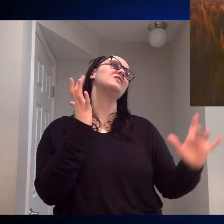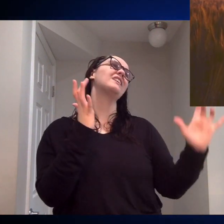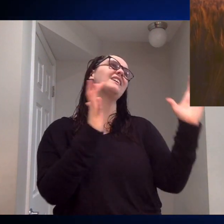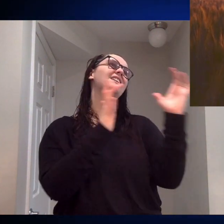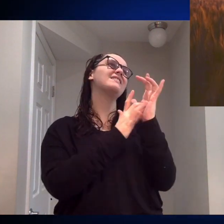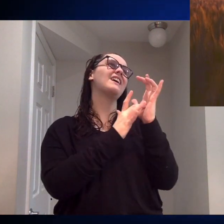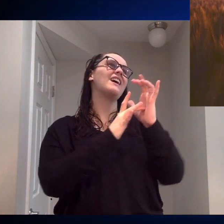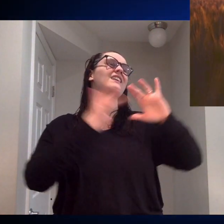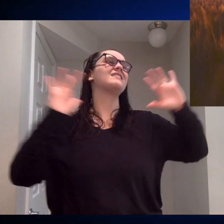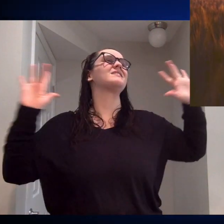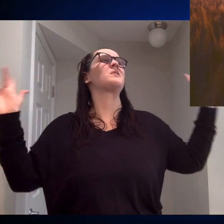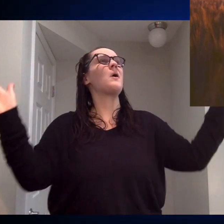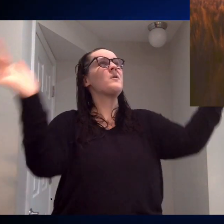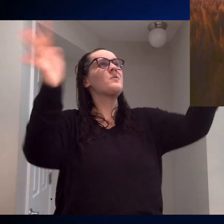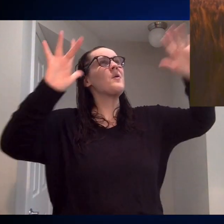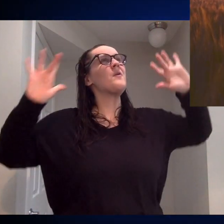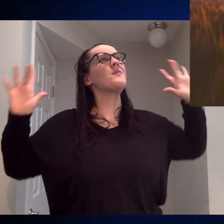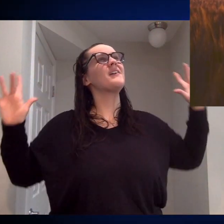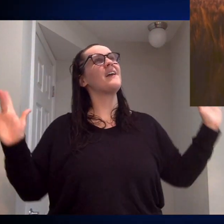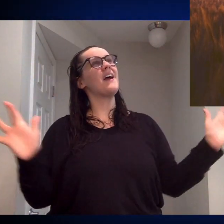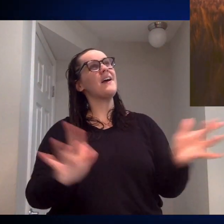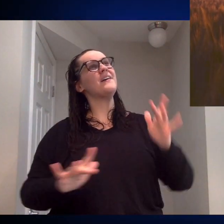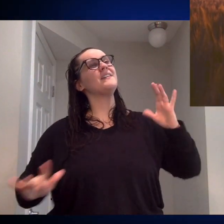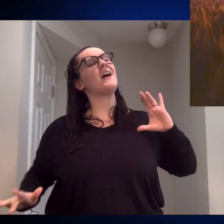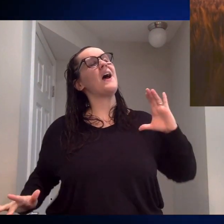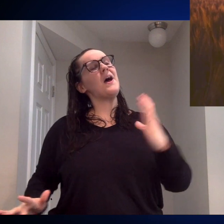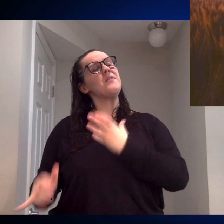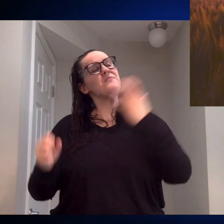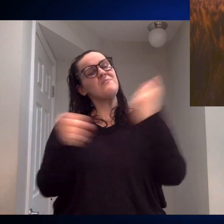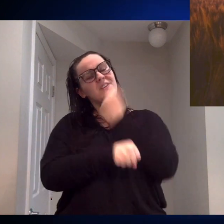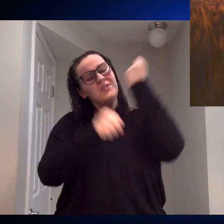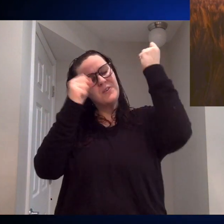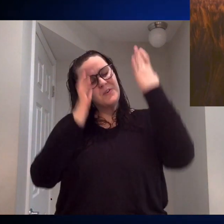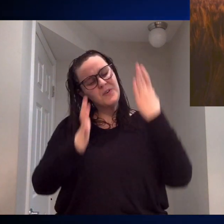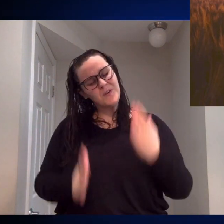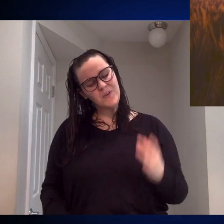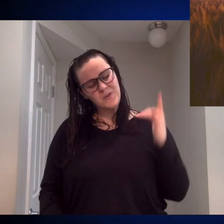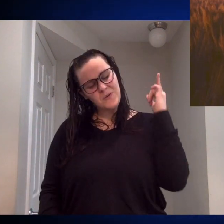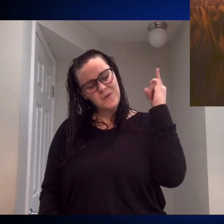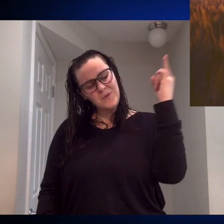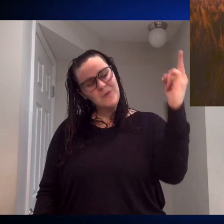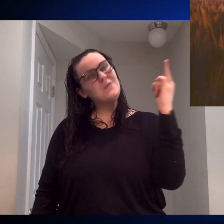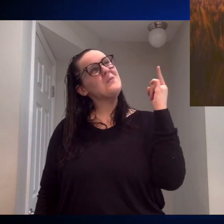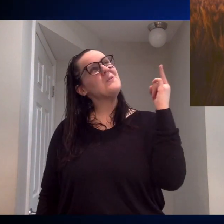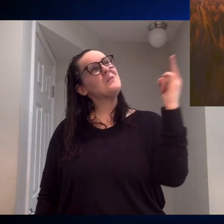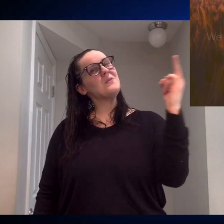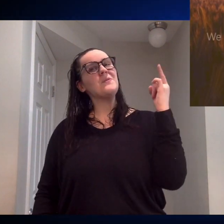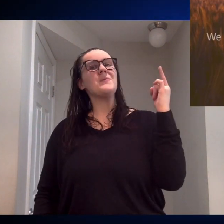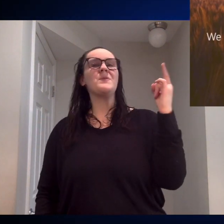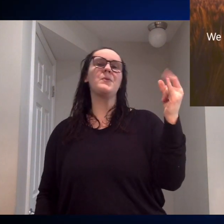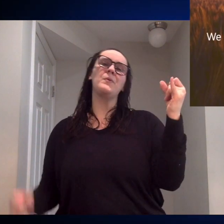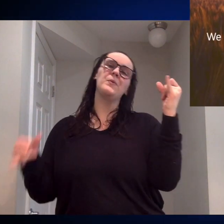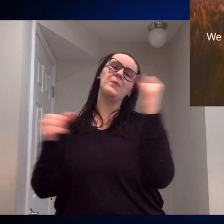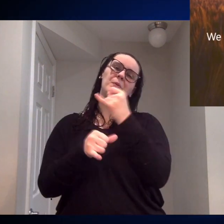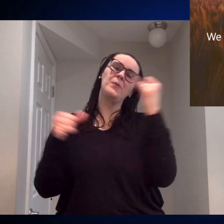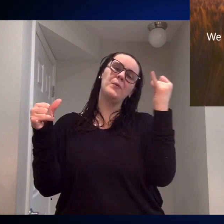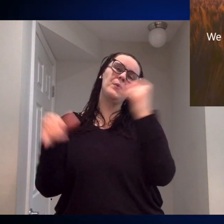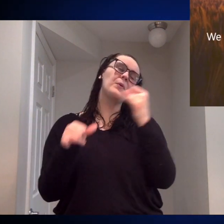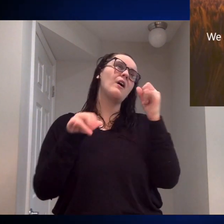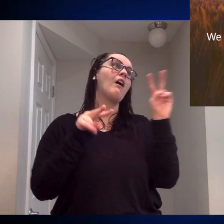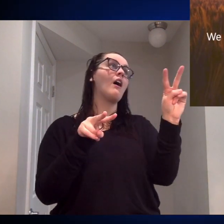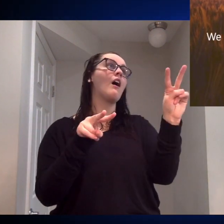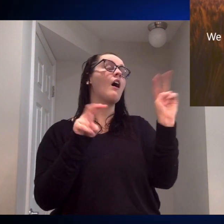Jesus, our glory and our prize. We